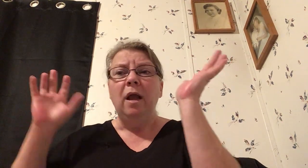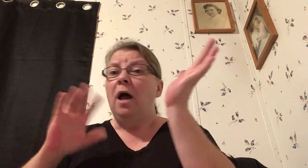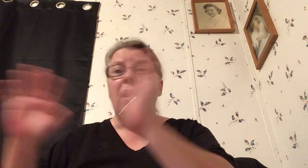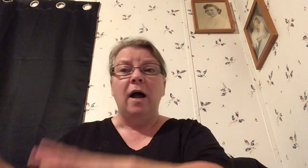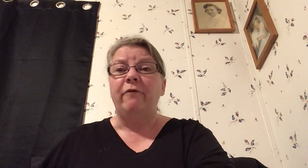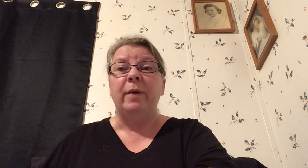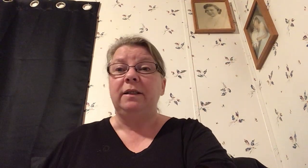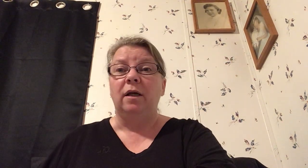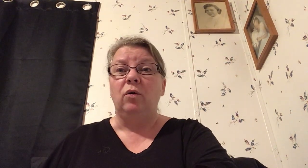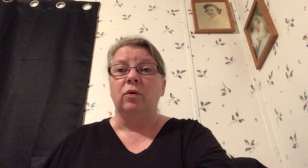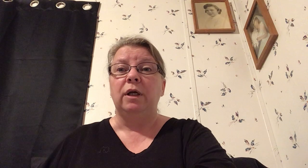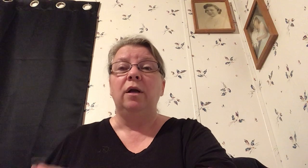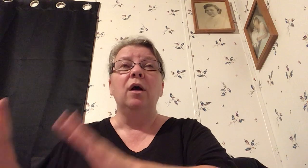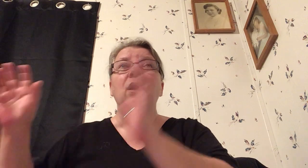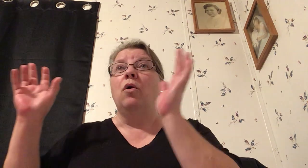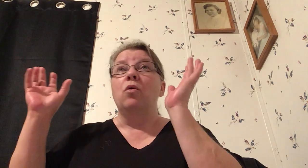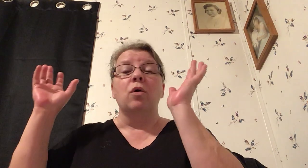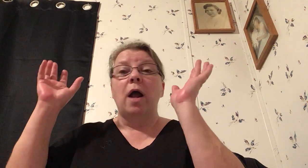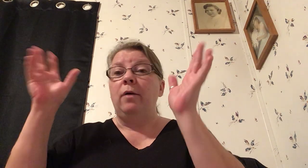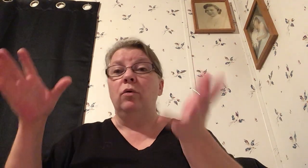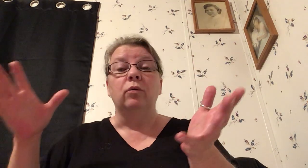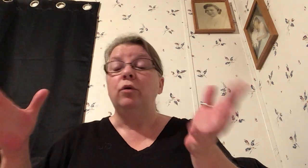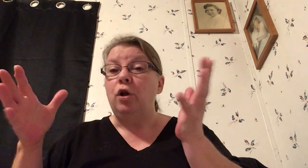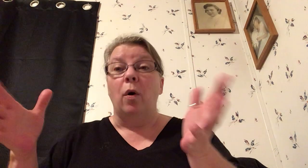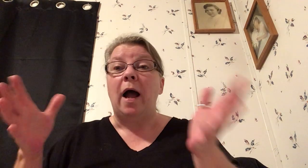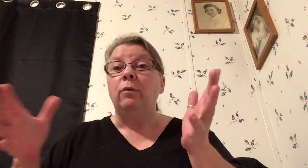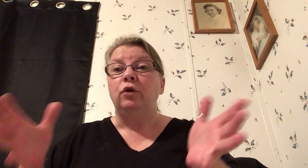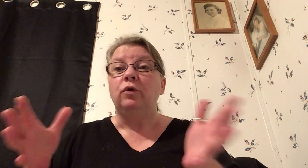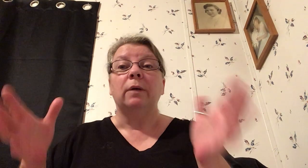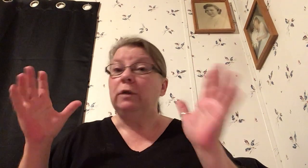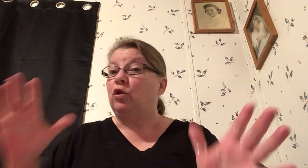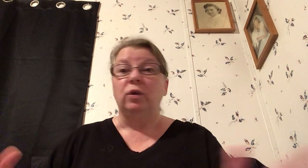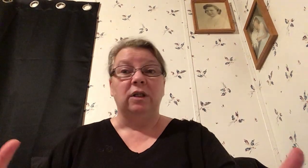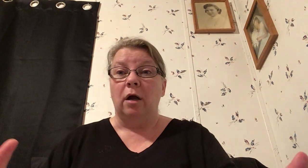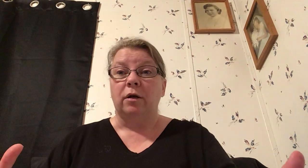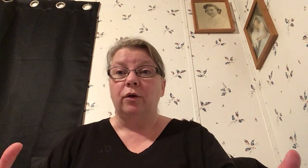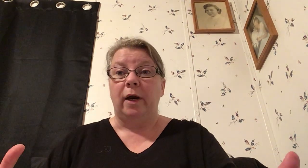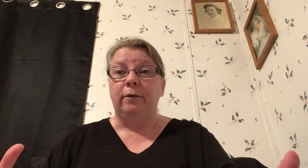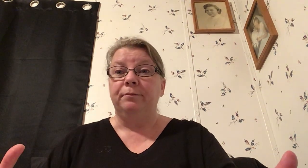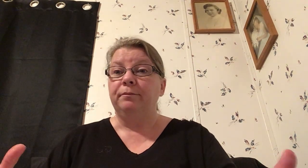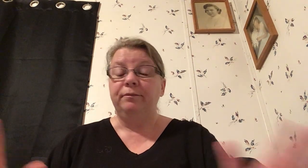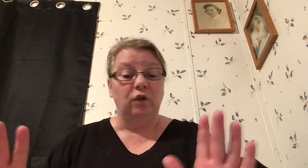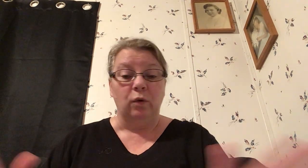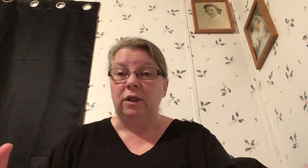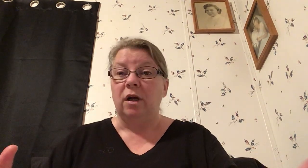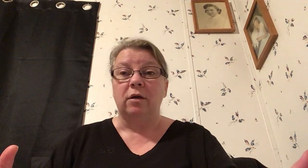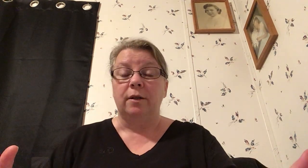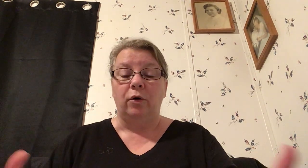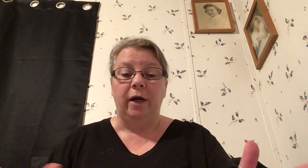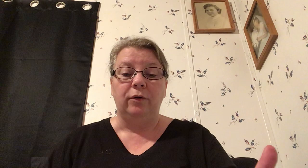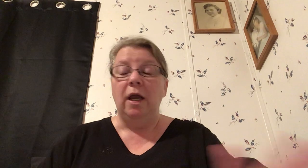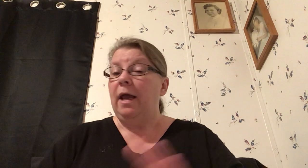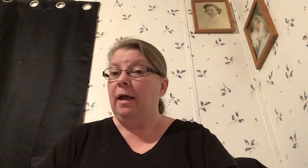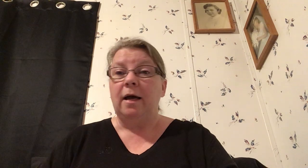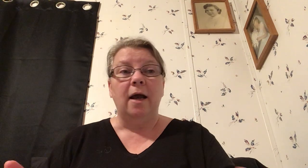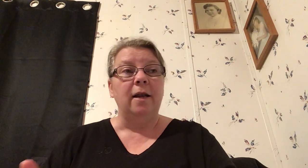I'll have my son hold it or I will you know I will do something so it's not on the ground so it's not on the ground and I